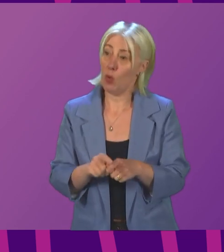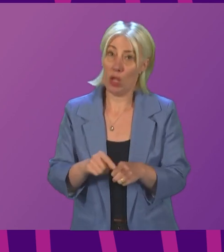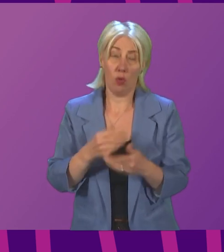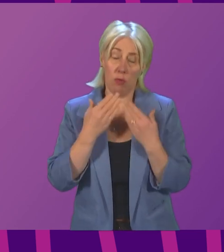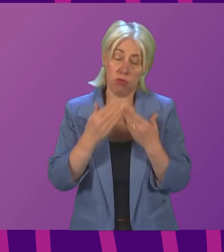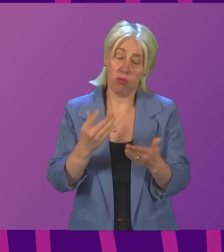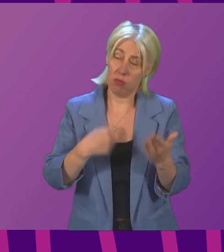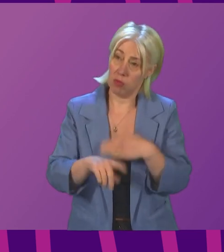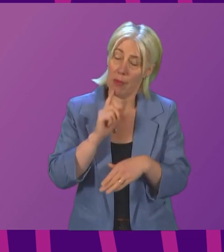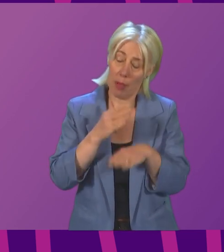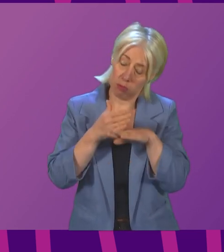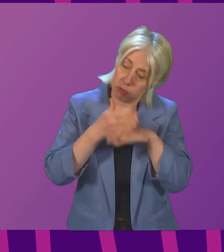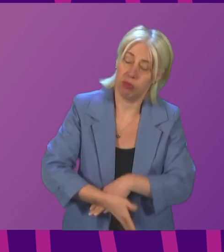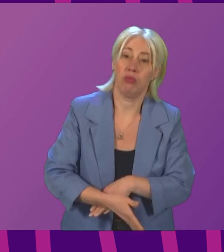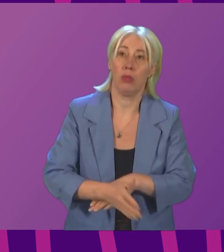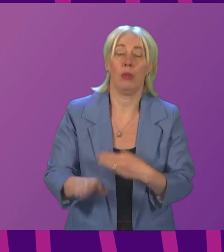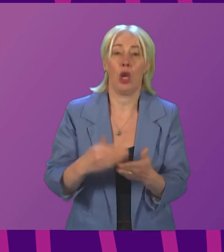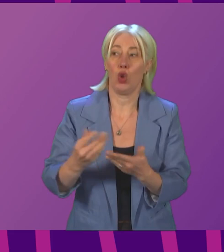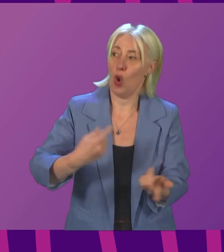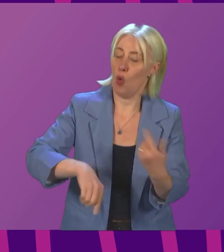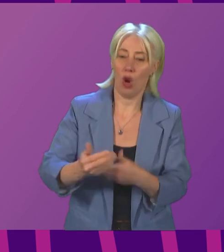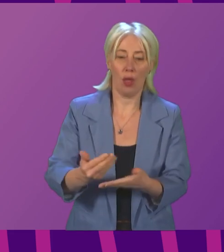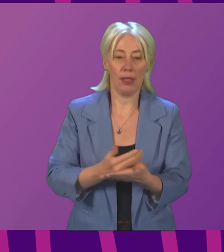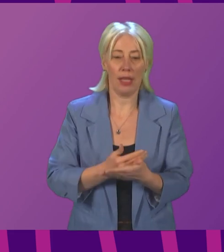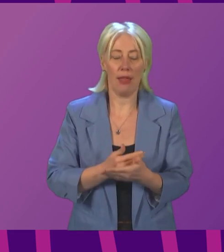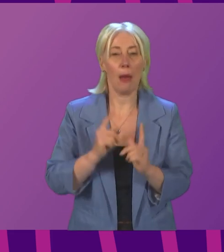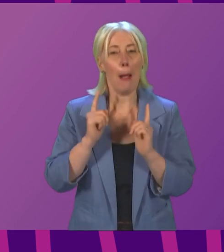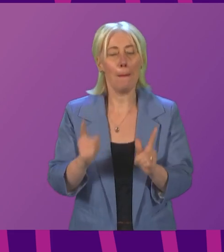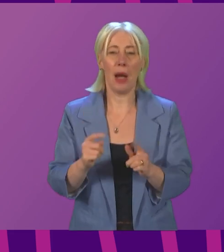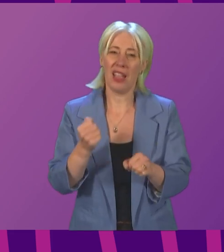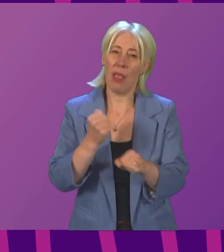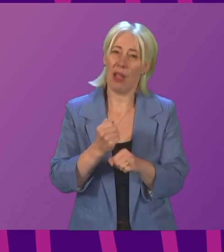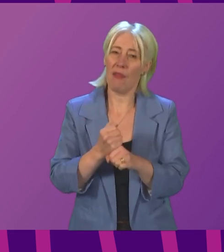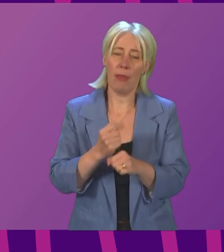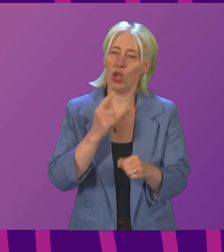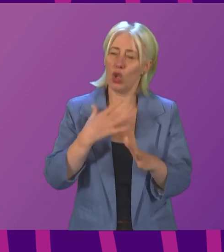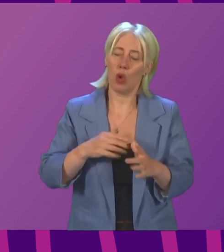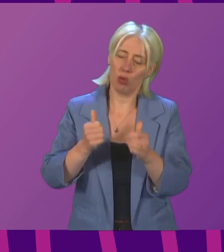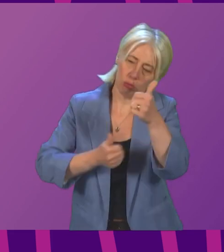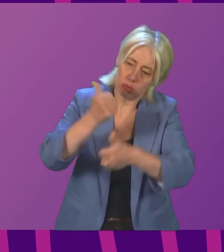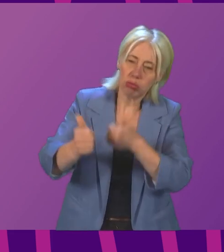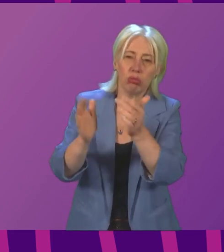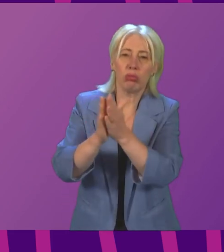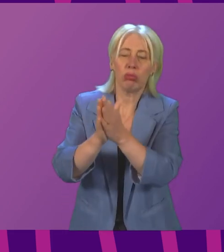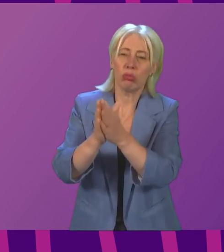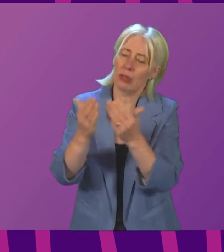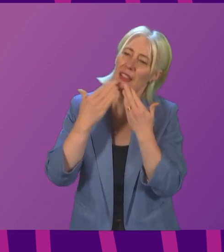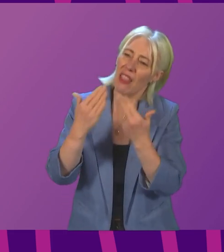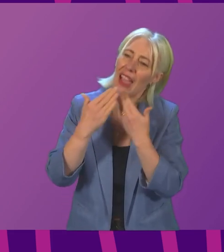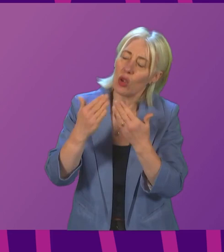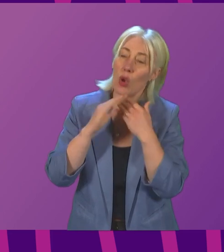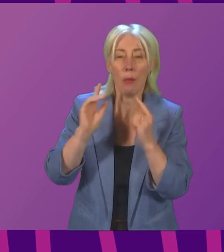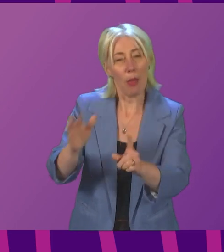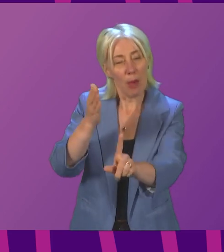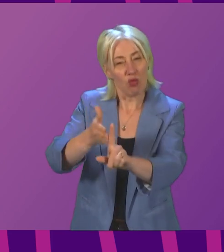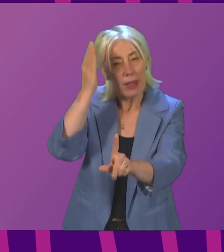effort into the front line and keep us all safe. I would urge the Government, though, to do more than just applaud them and thank them, recognise and reward them too